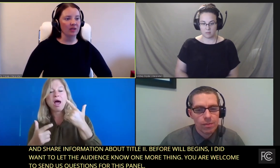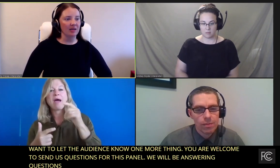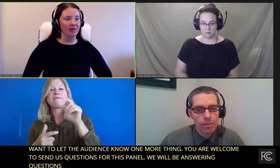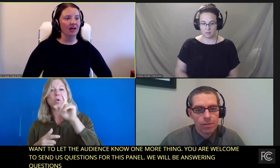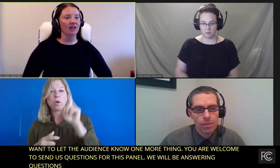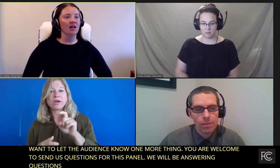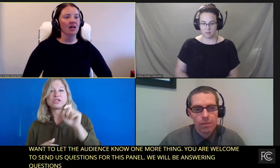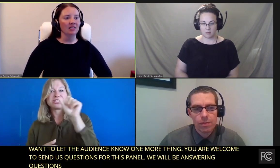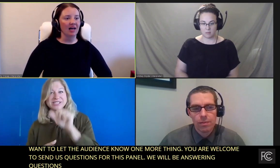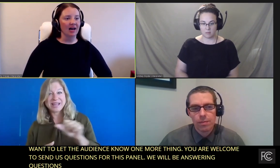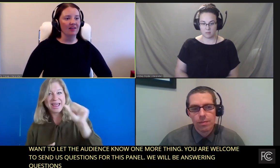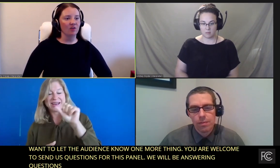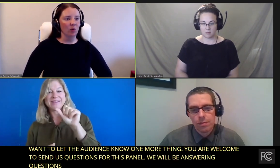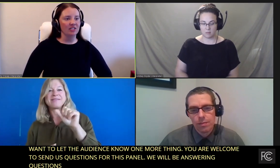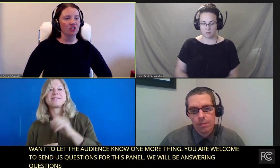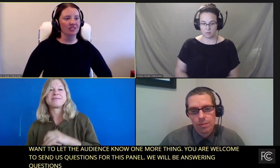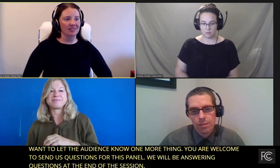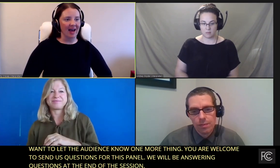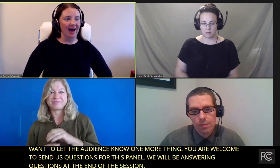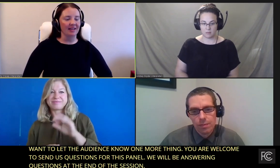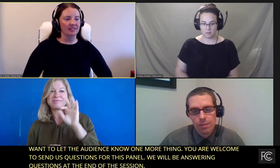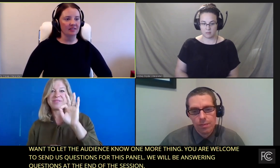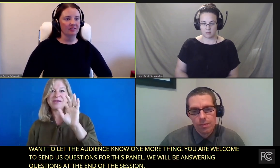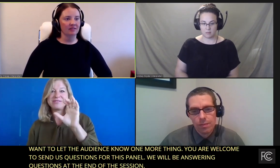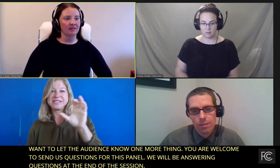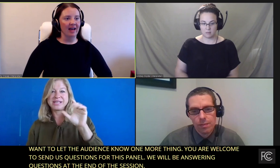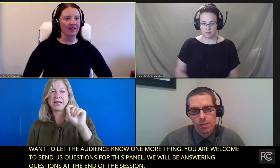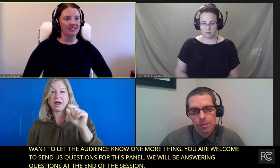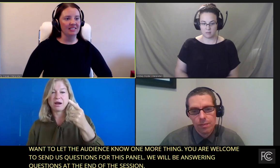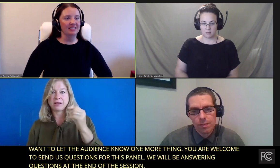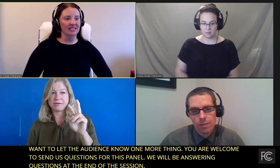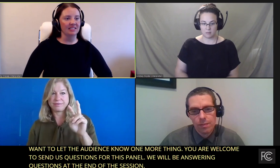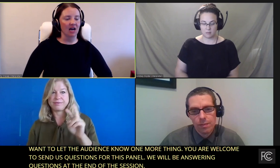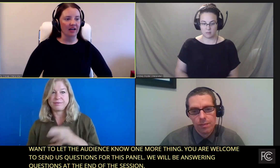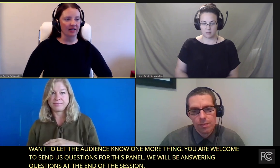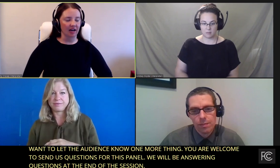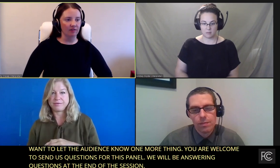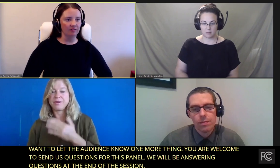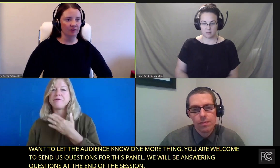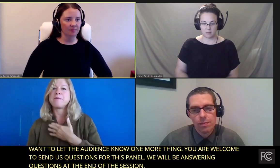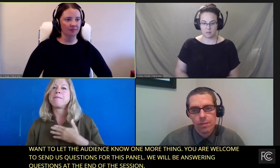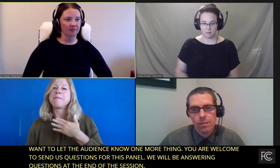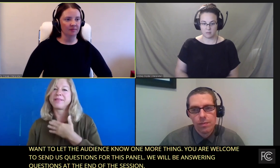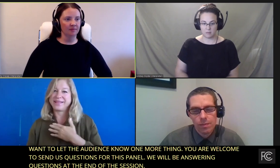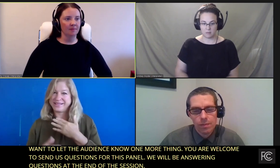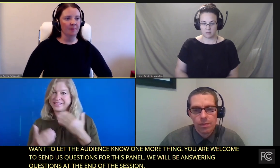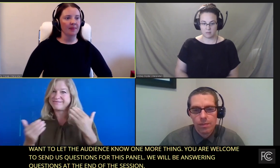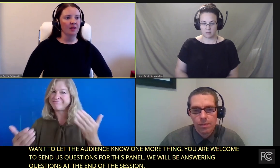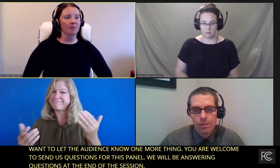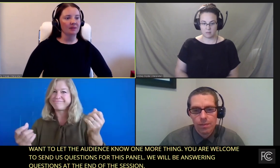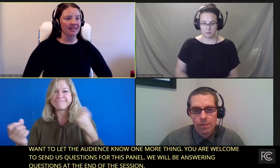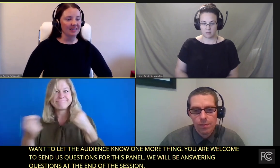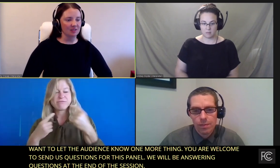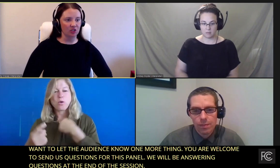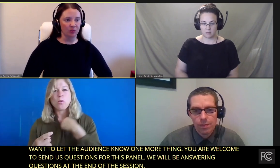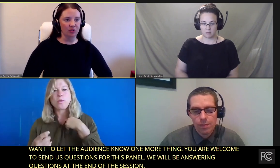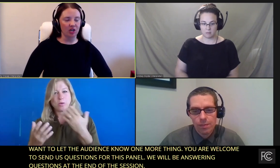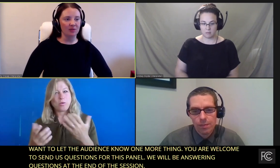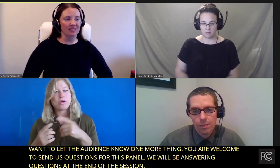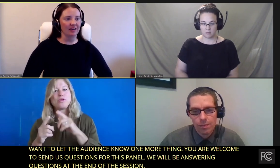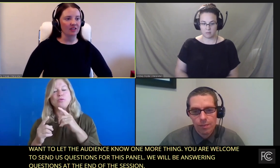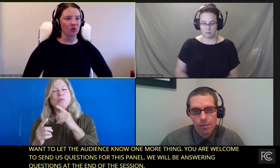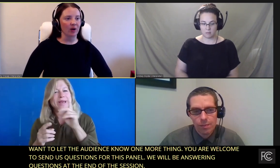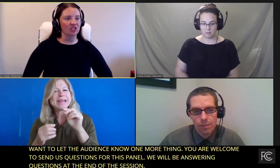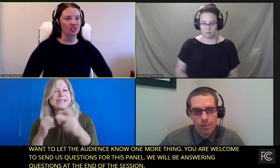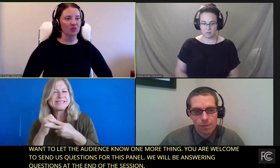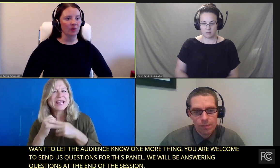If you email livequestions at FCC.gov, please do